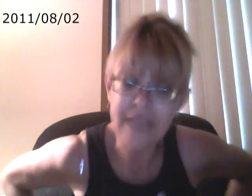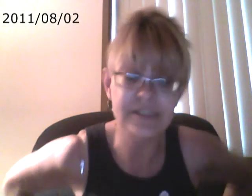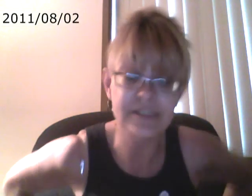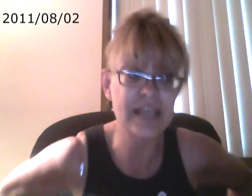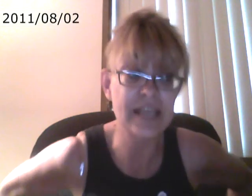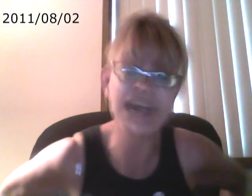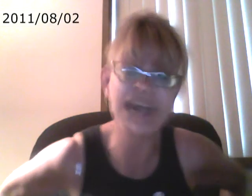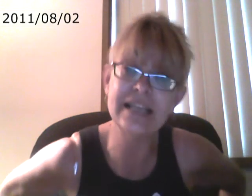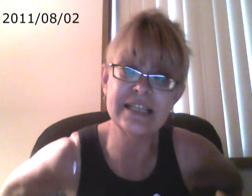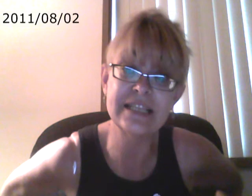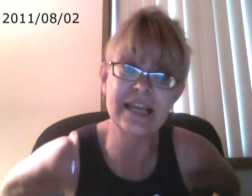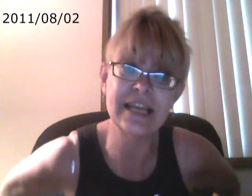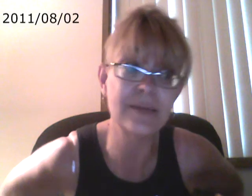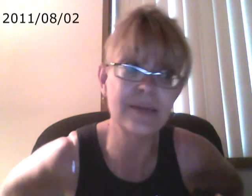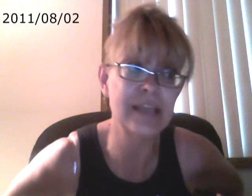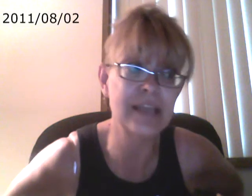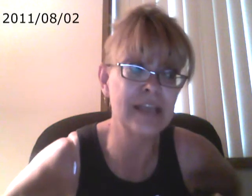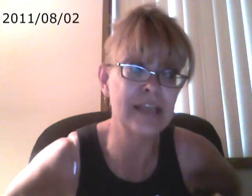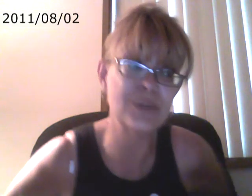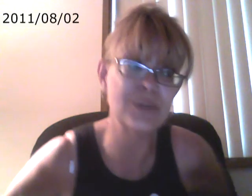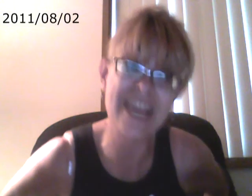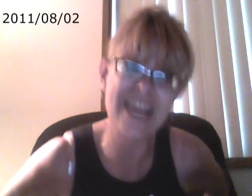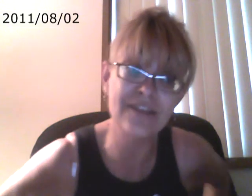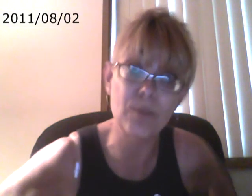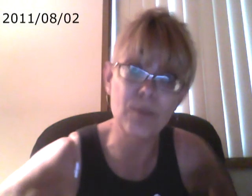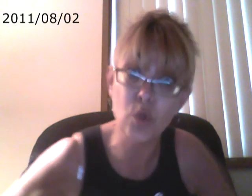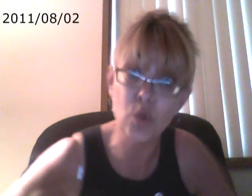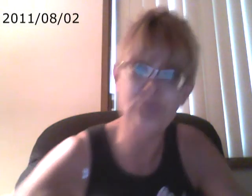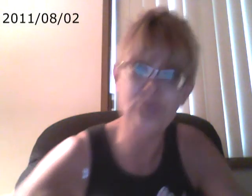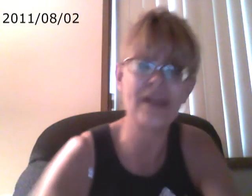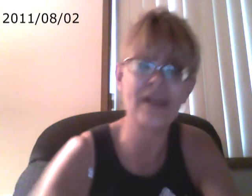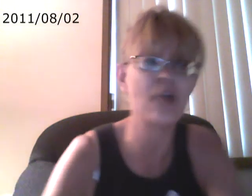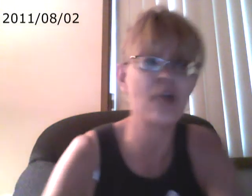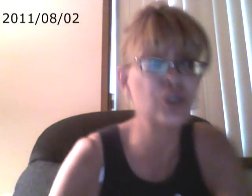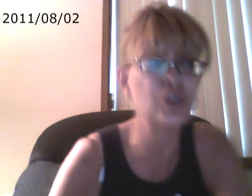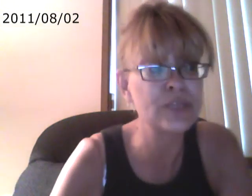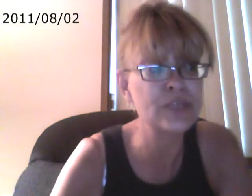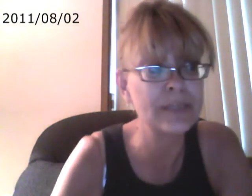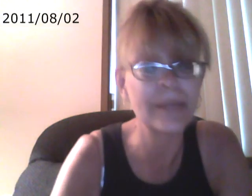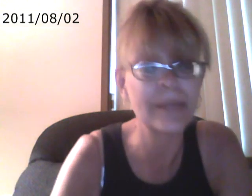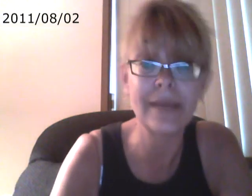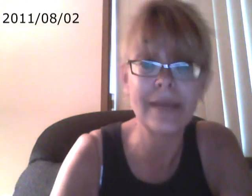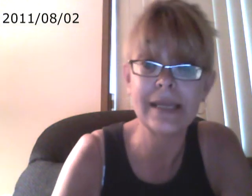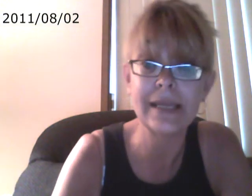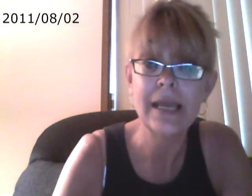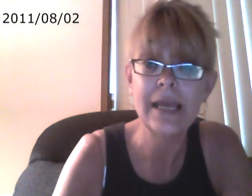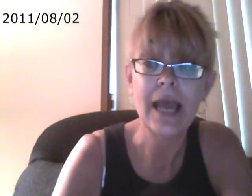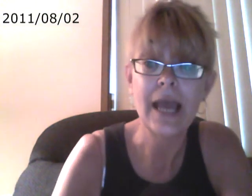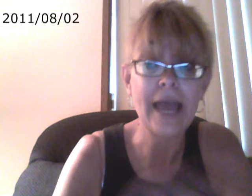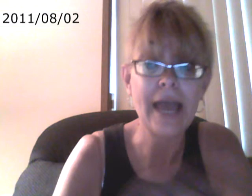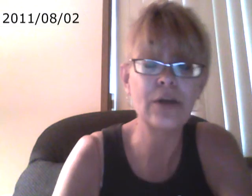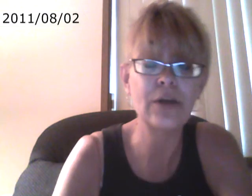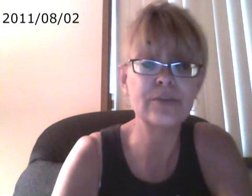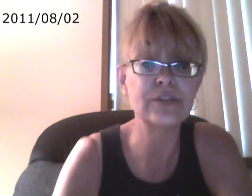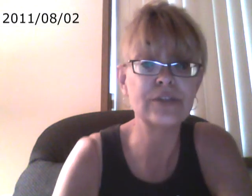insane, kind of see that anybody that, you know, is kind of unemployed right now, could use a little bit of money, had an opportunity,